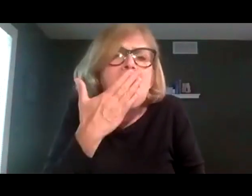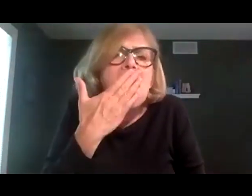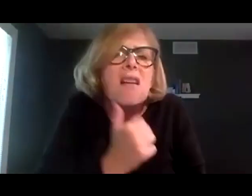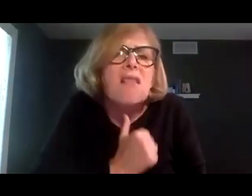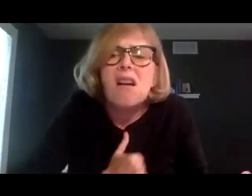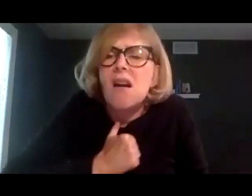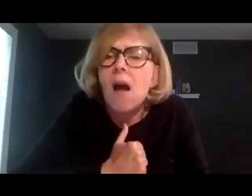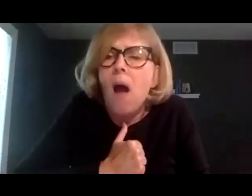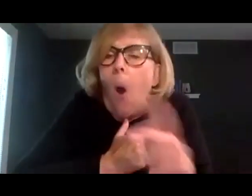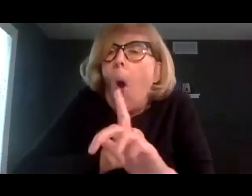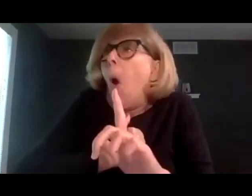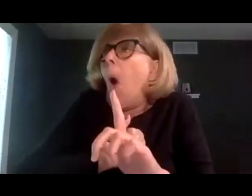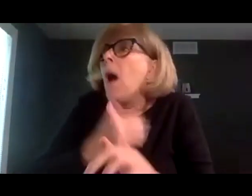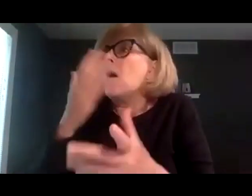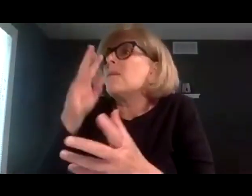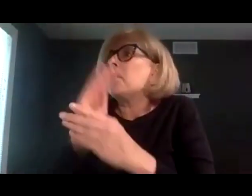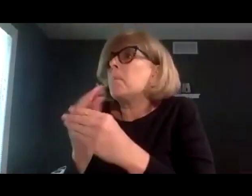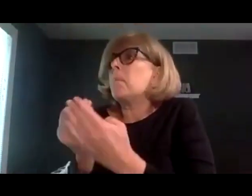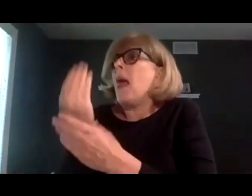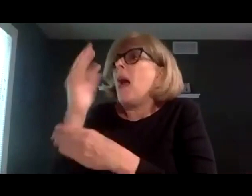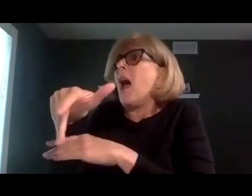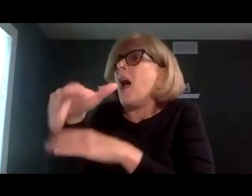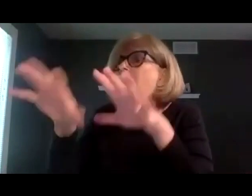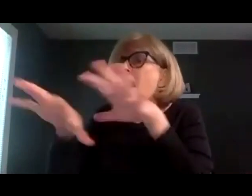feed Franny and water the fern